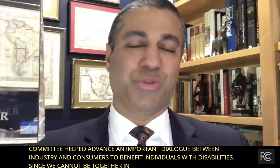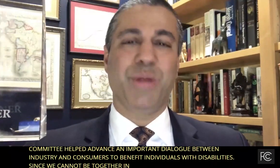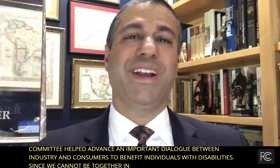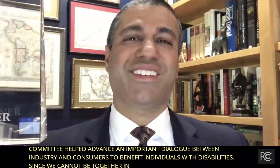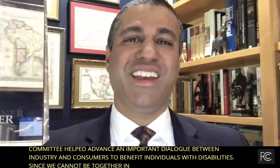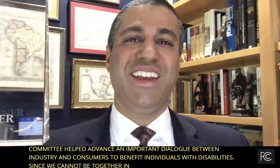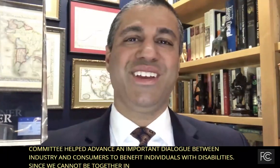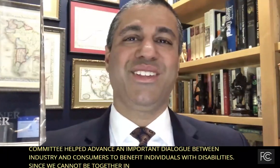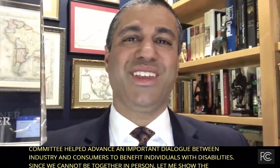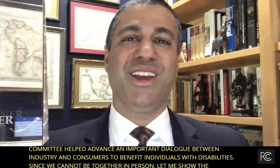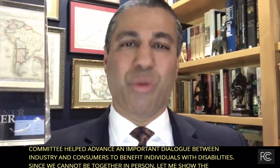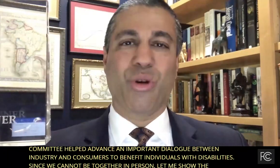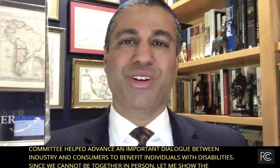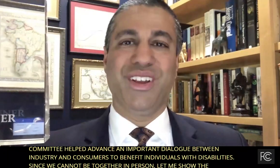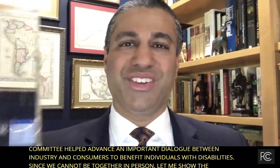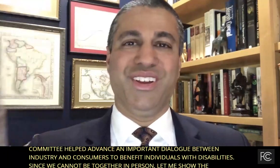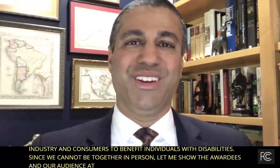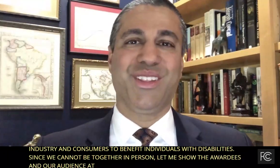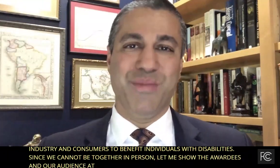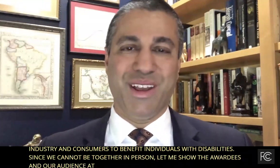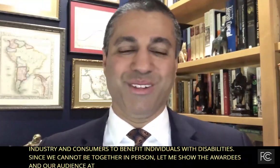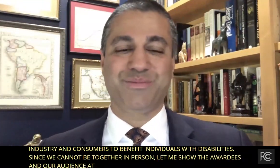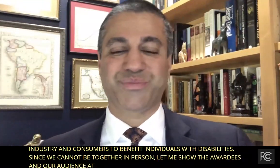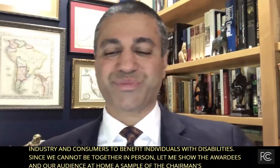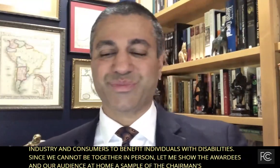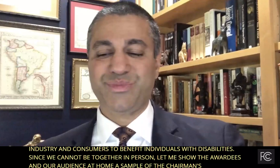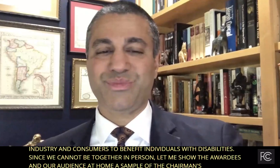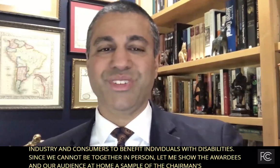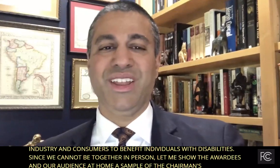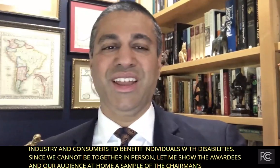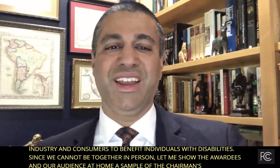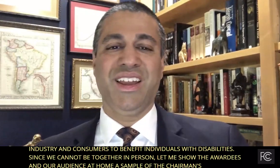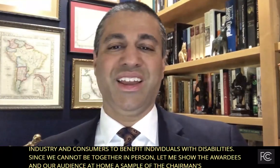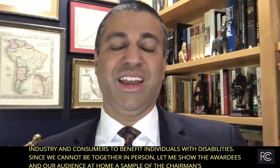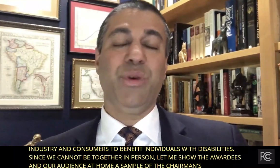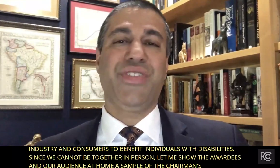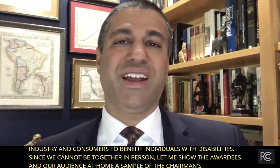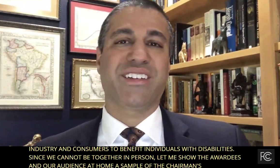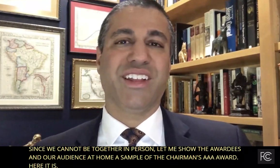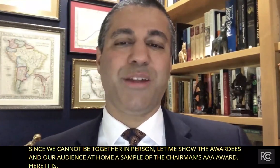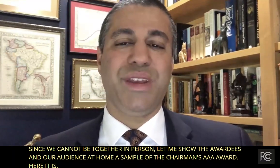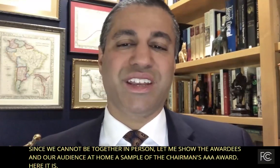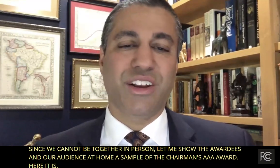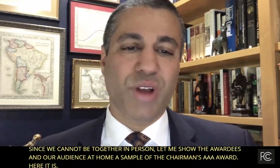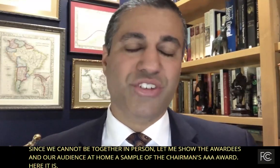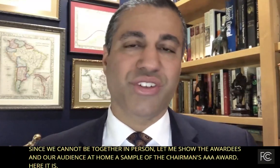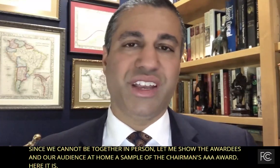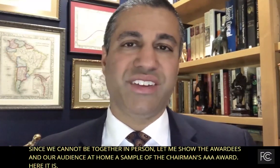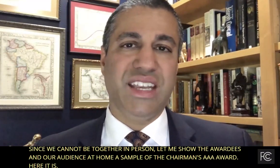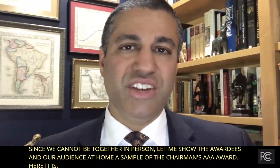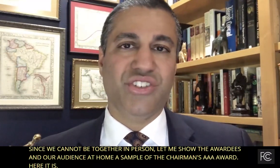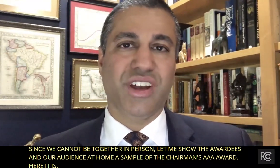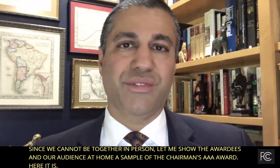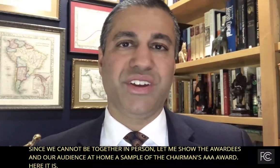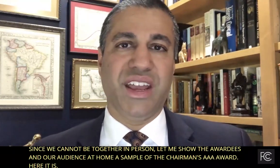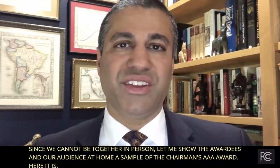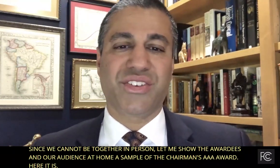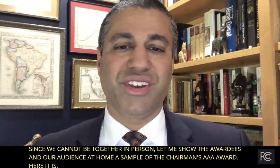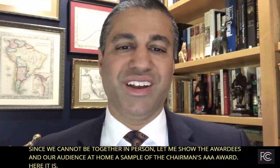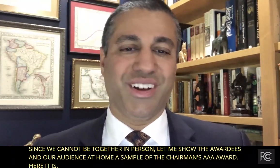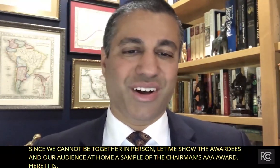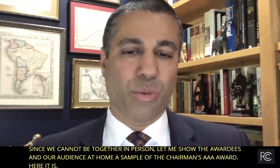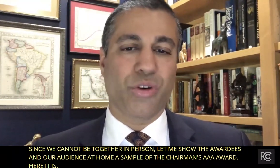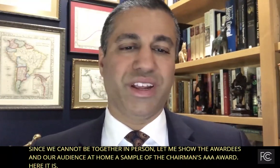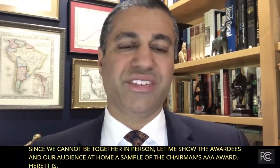As one might say, the award is in the mail. And with that, let me congratulate each of